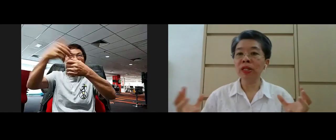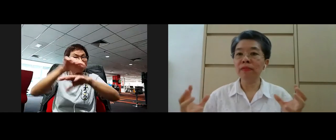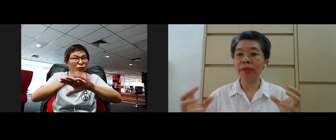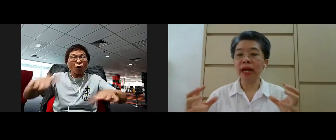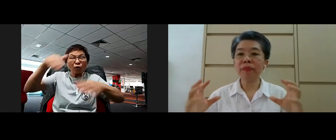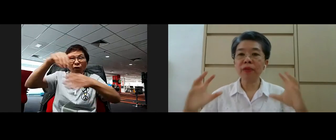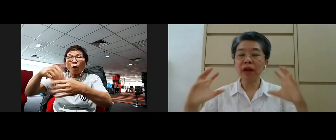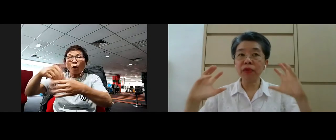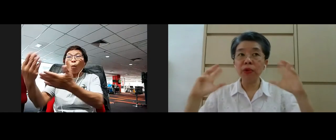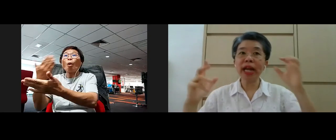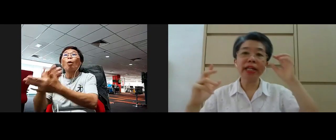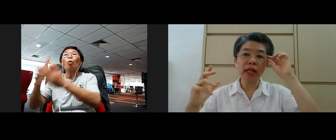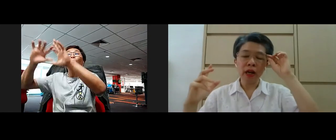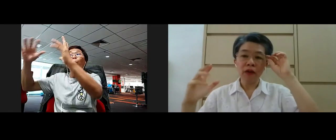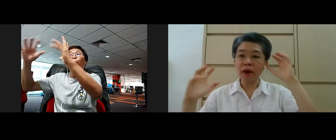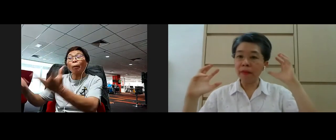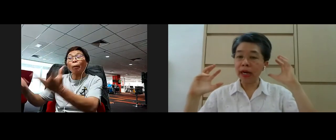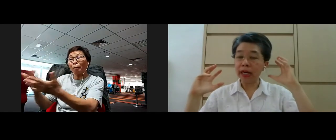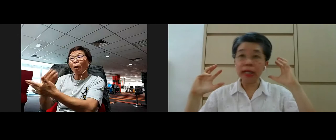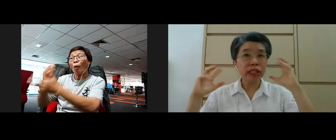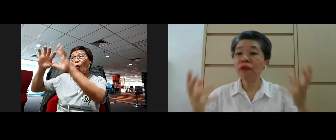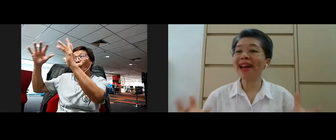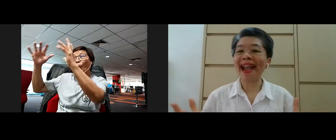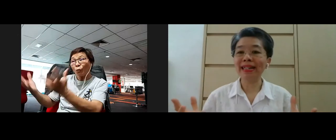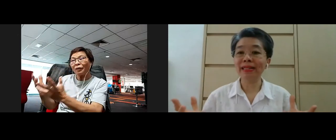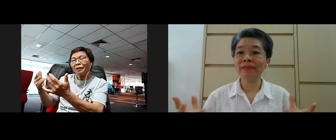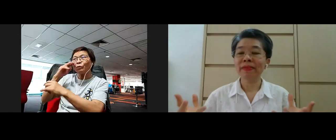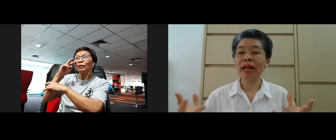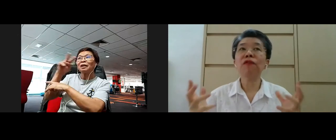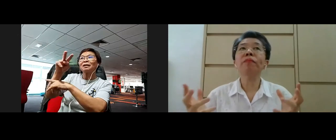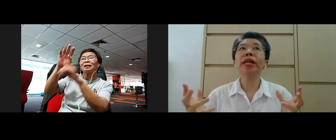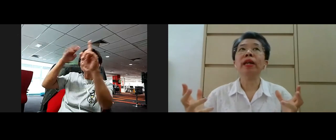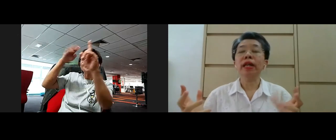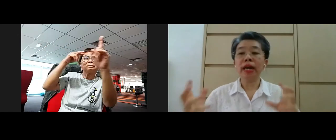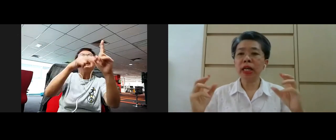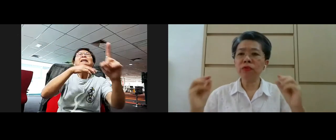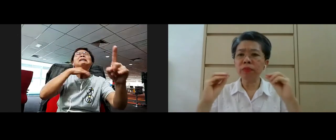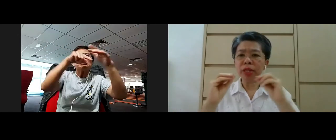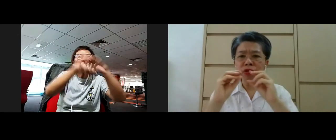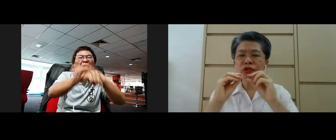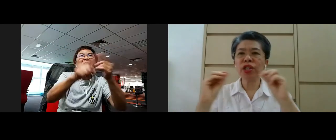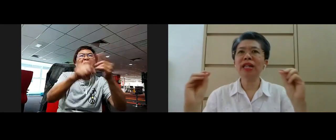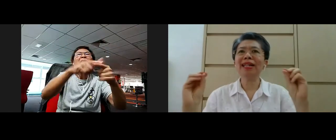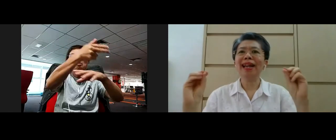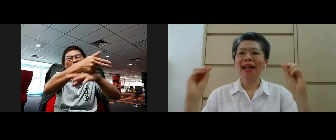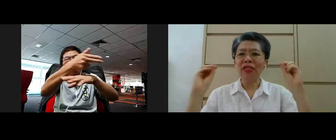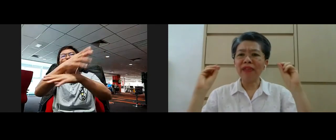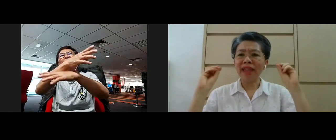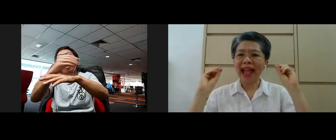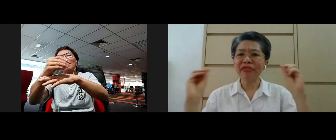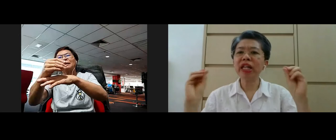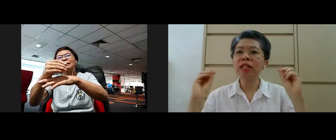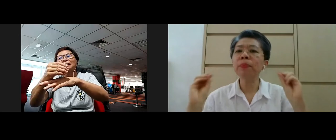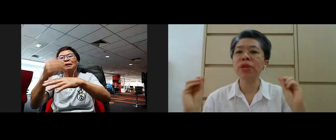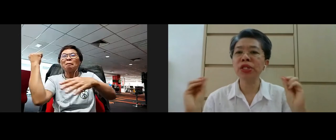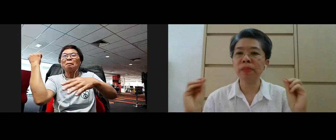modern world yeah we have to look at it from a different angle yeah for me yeah it will be usually that